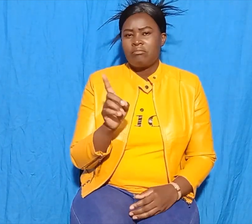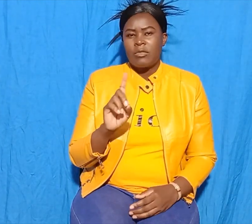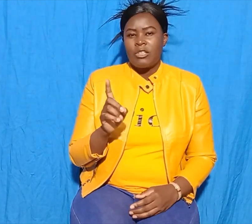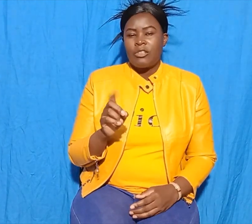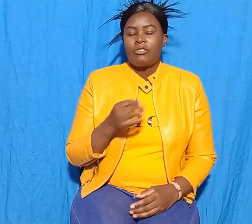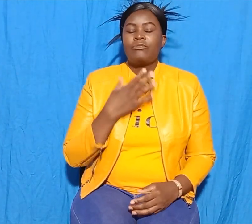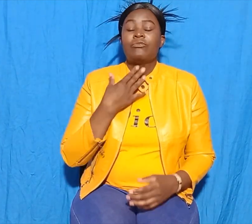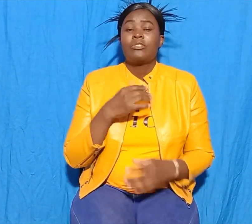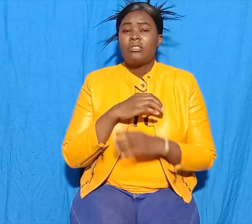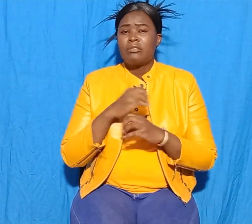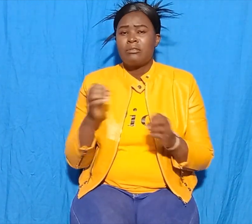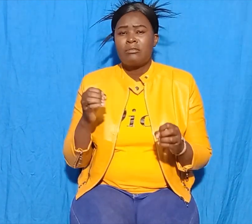I cannot swim.